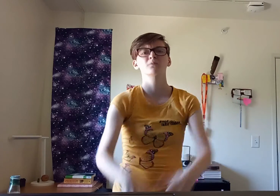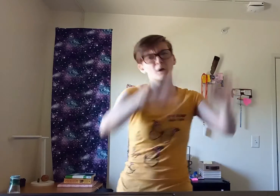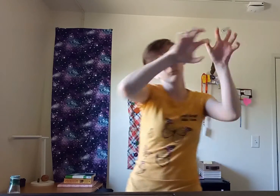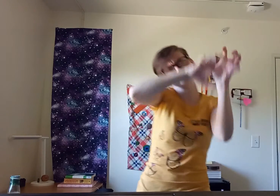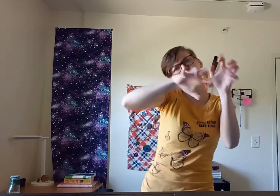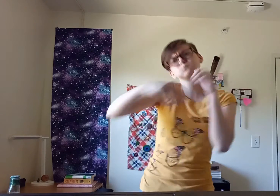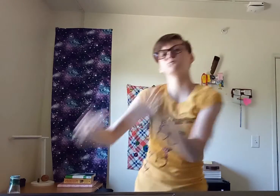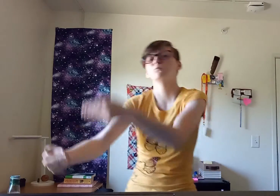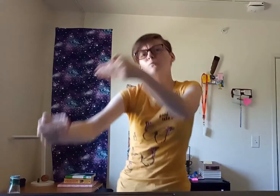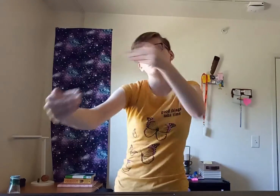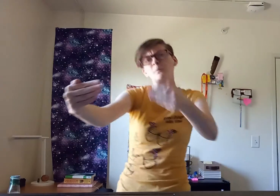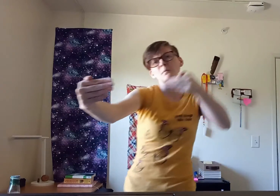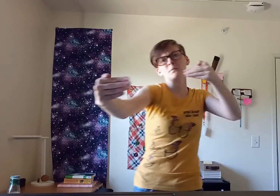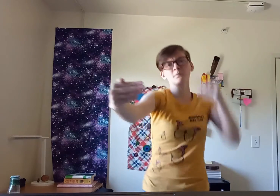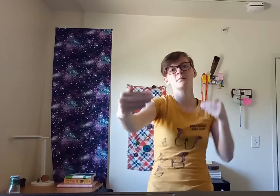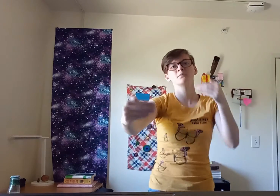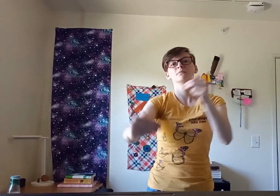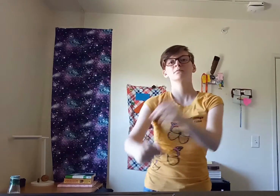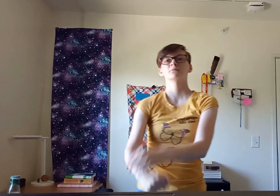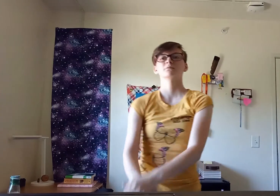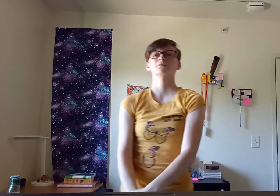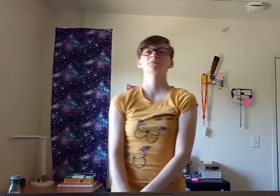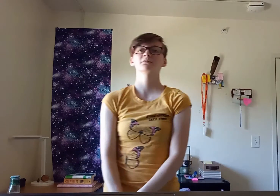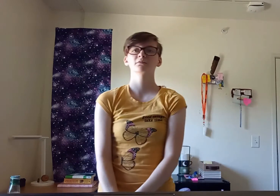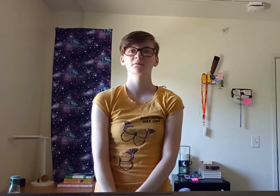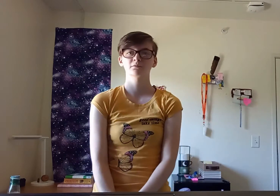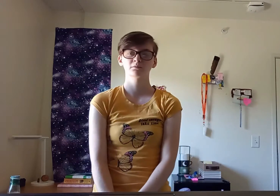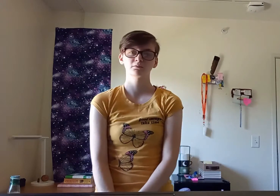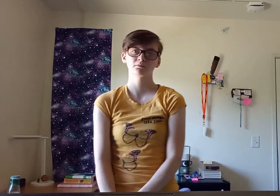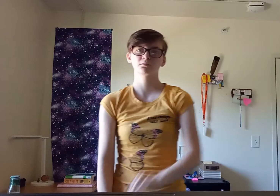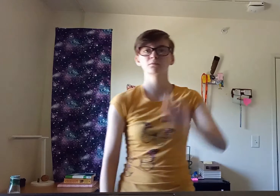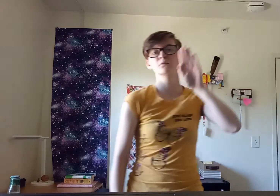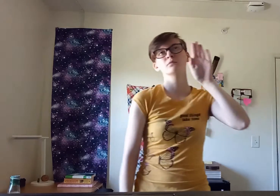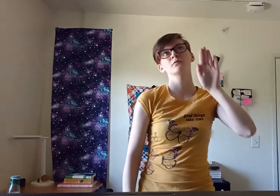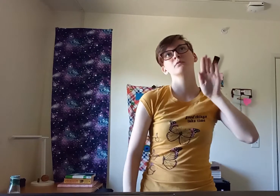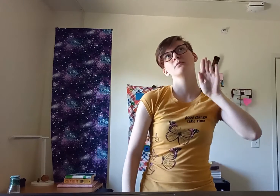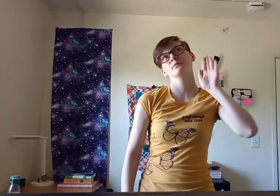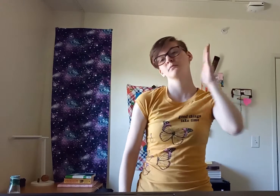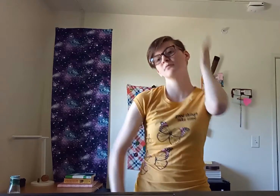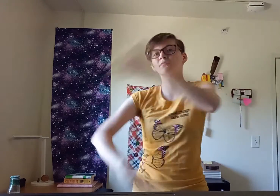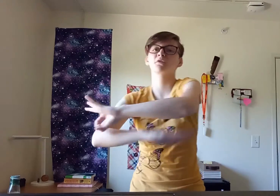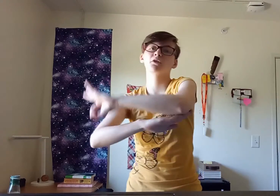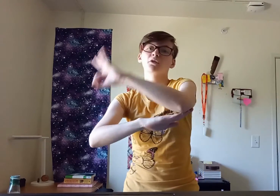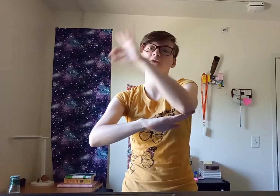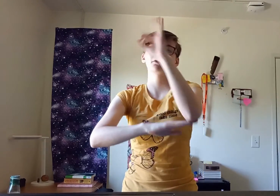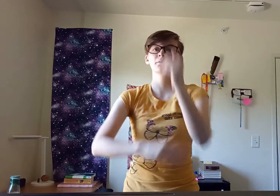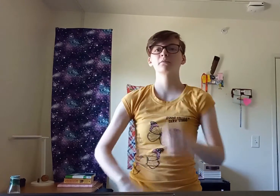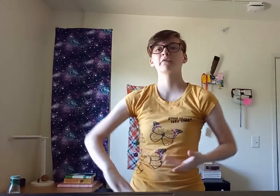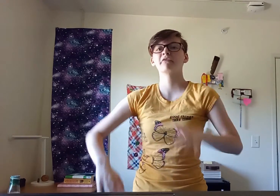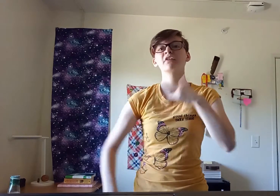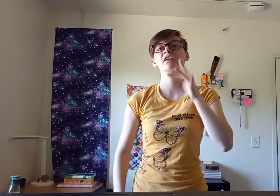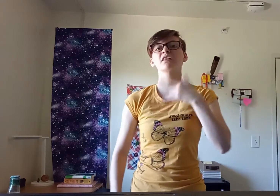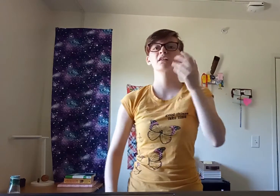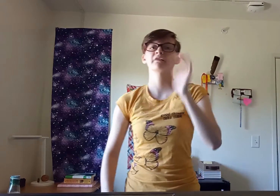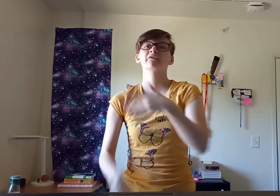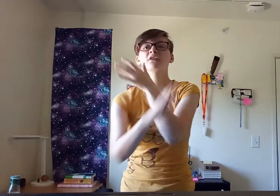just before the rain You hold me till the sun can rise again I feel it,